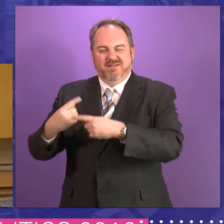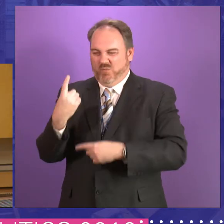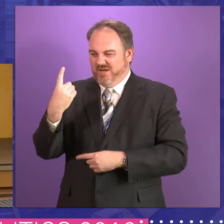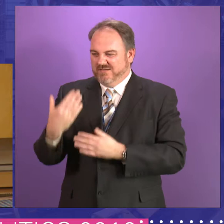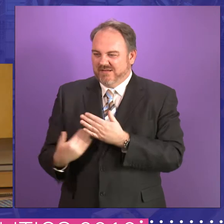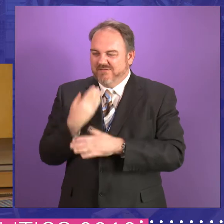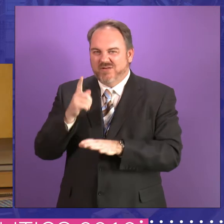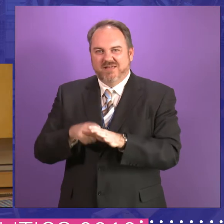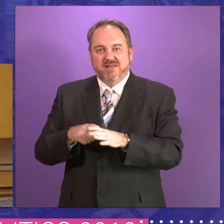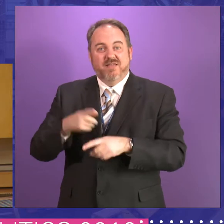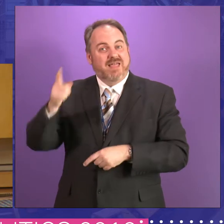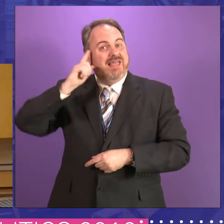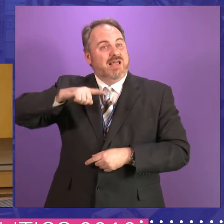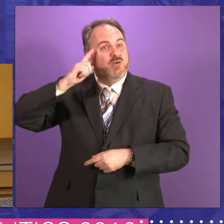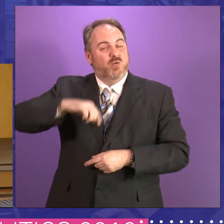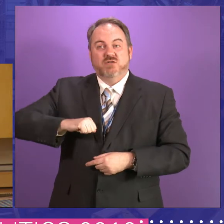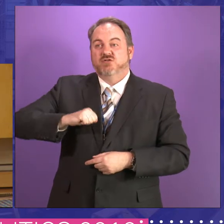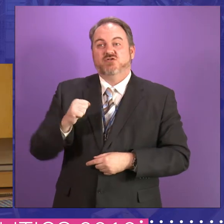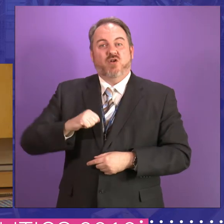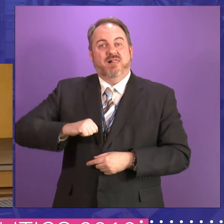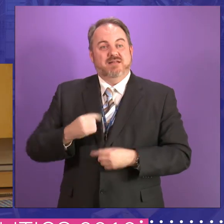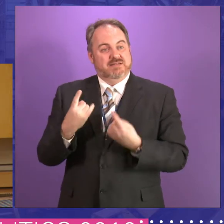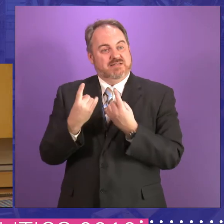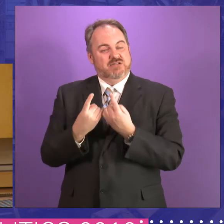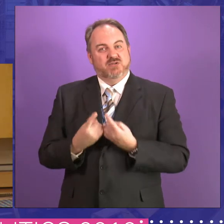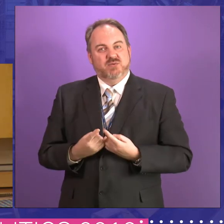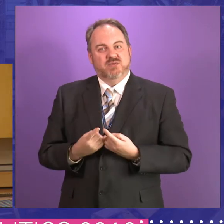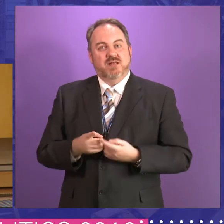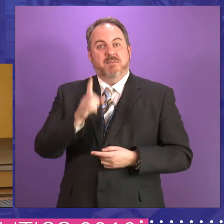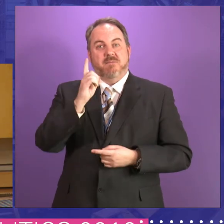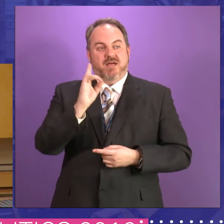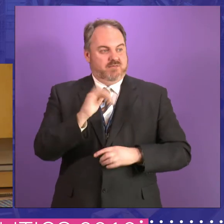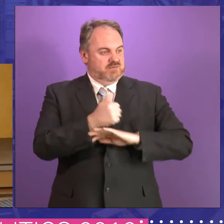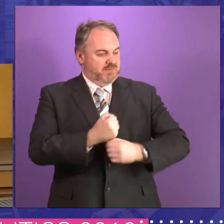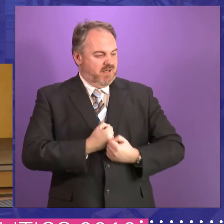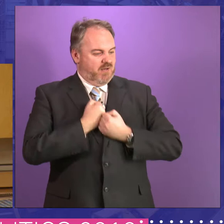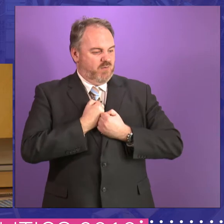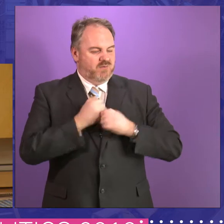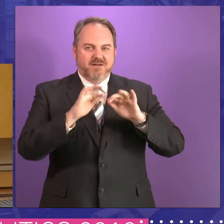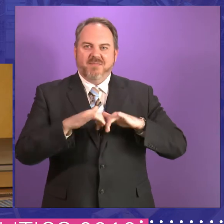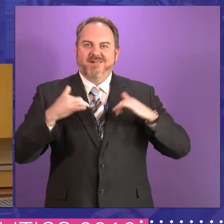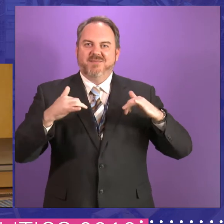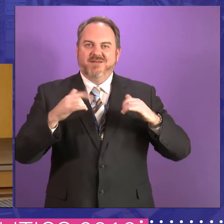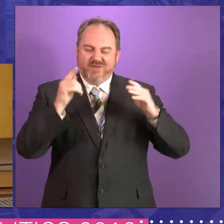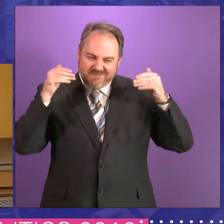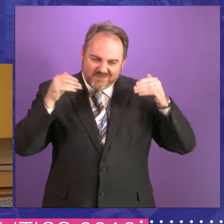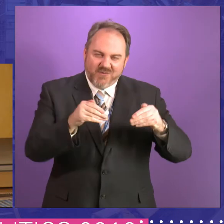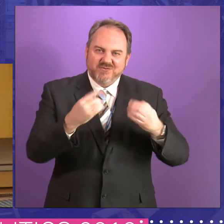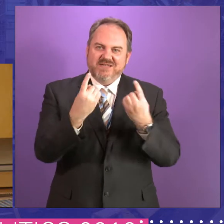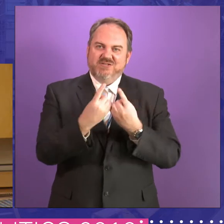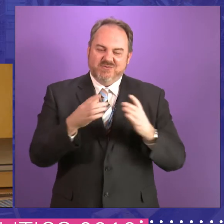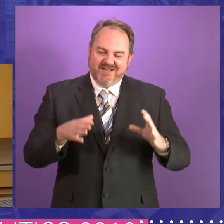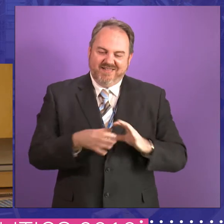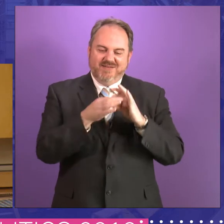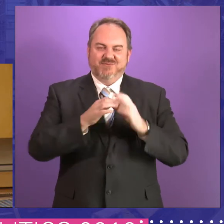Scottish interests had to wait in a very long line. But once they had the Parliament, we'd be able to tackle some of the big issues, whether it be land